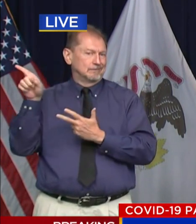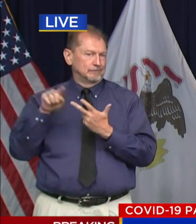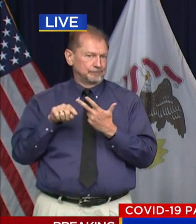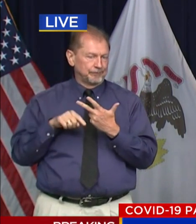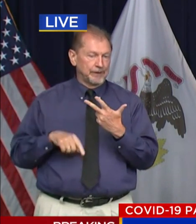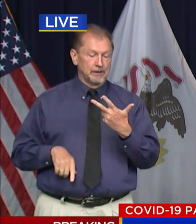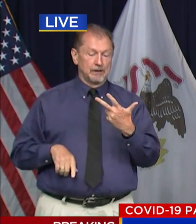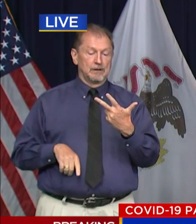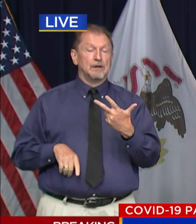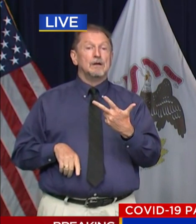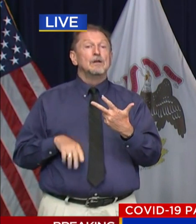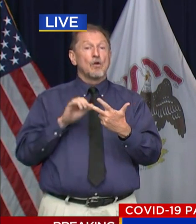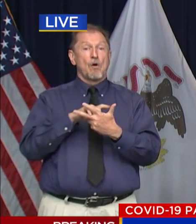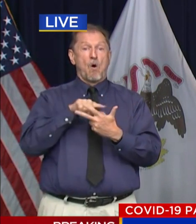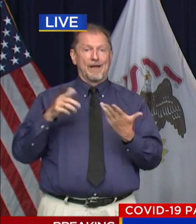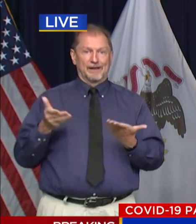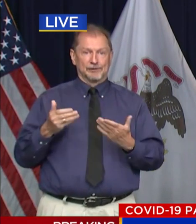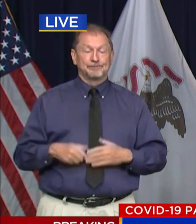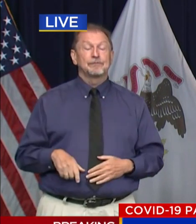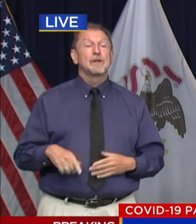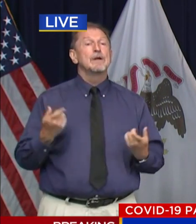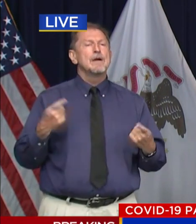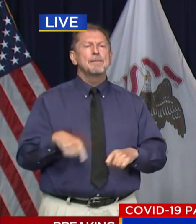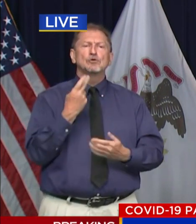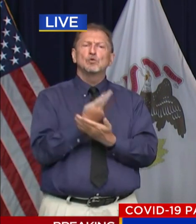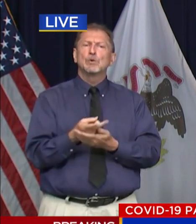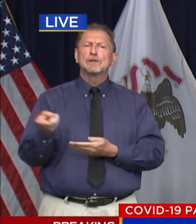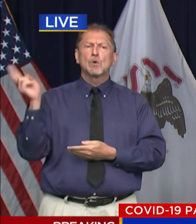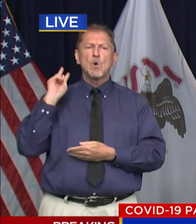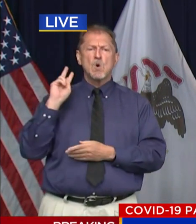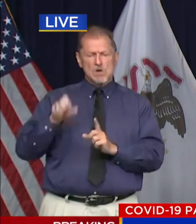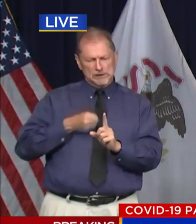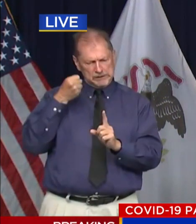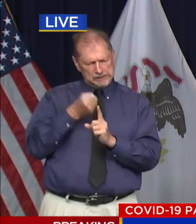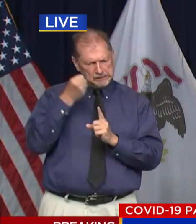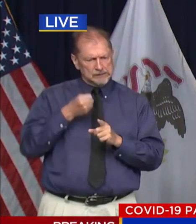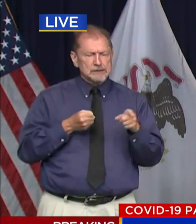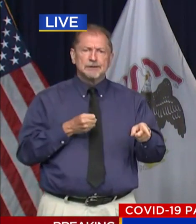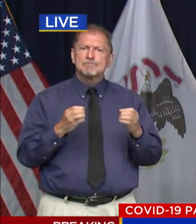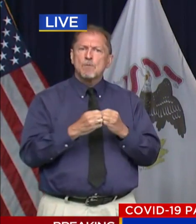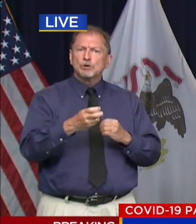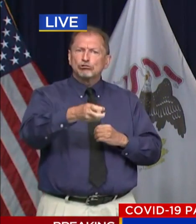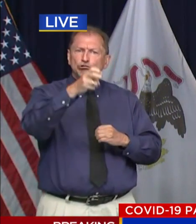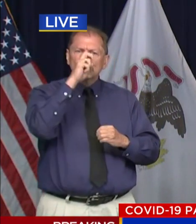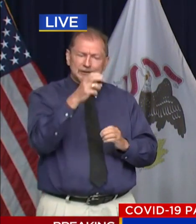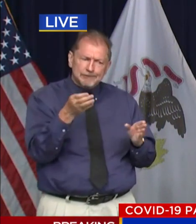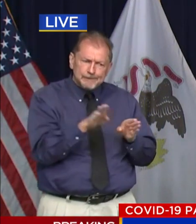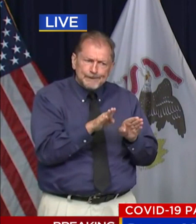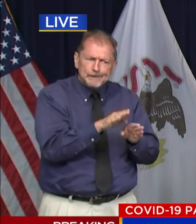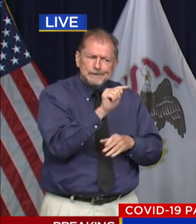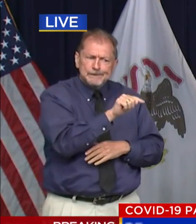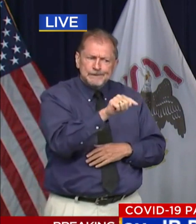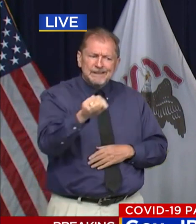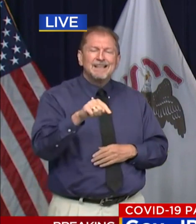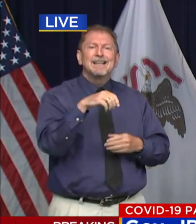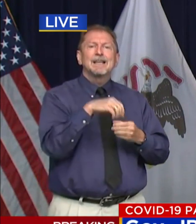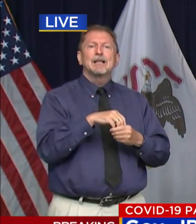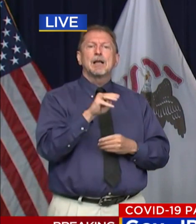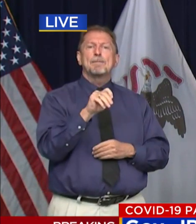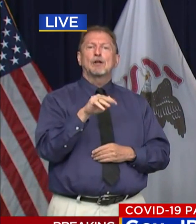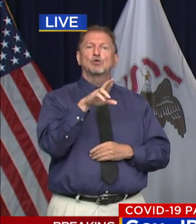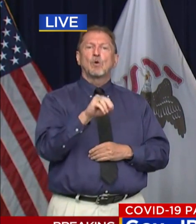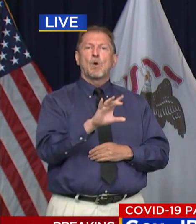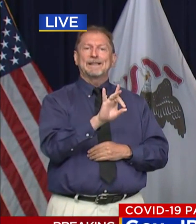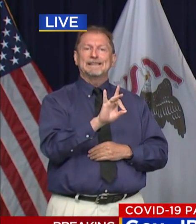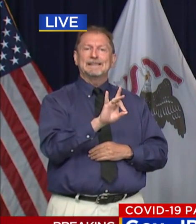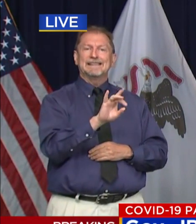19th, stricter mitigation requirements took effect in the Metro East region, which had surpassed an 8 percent